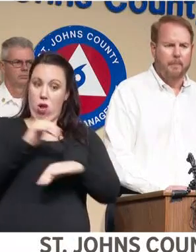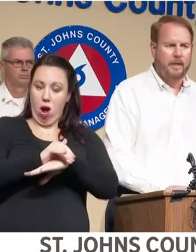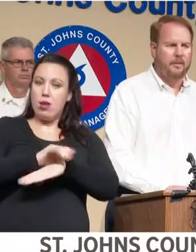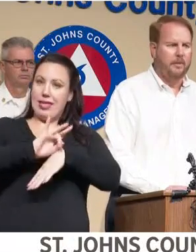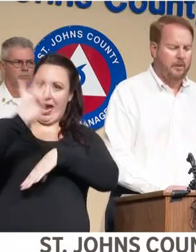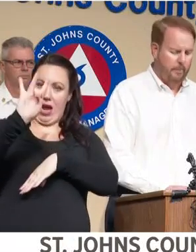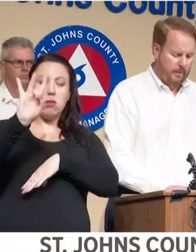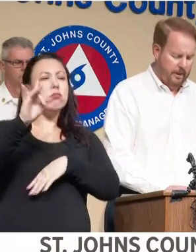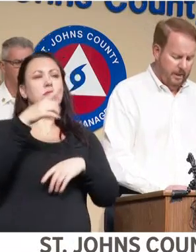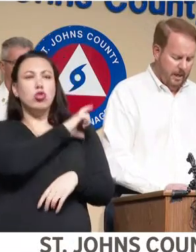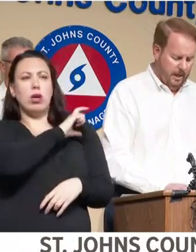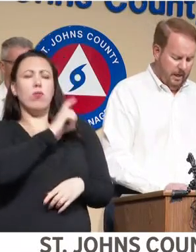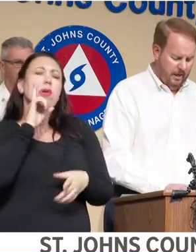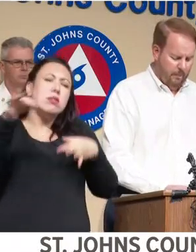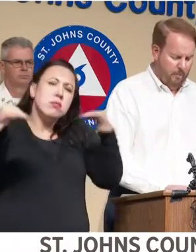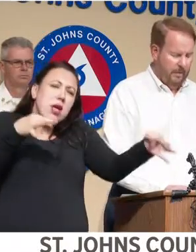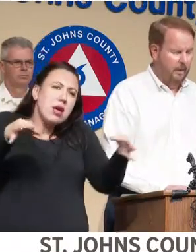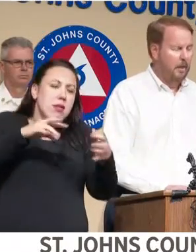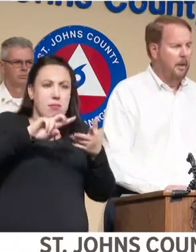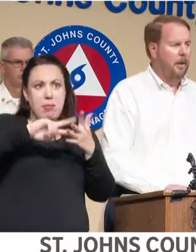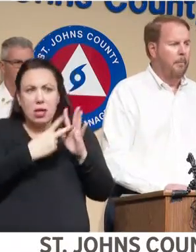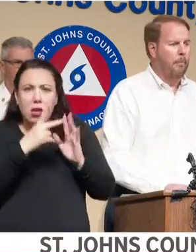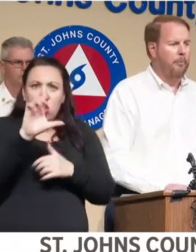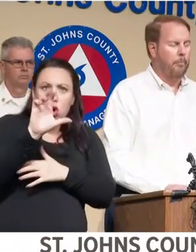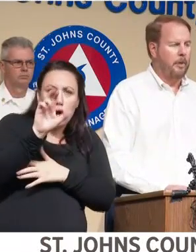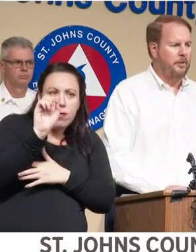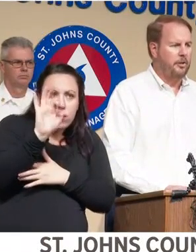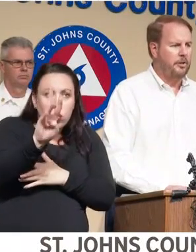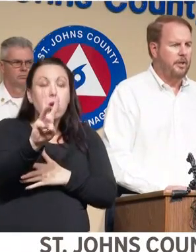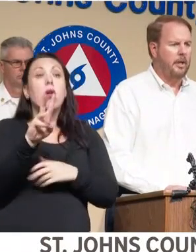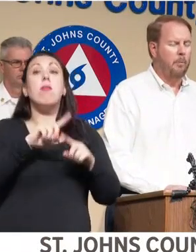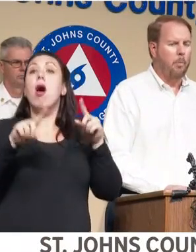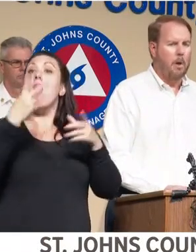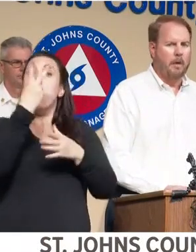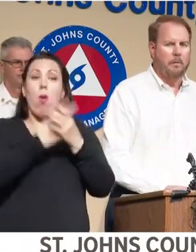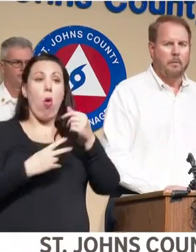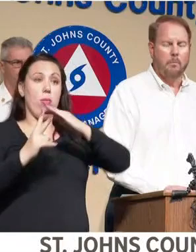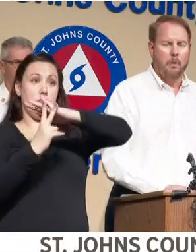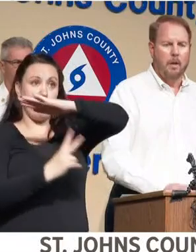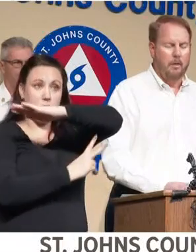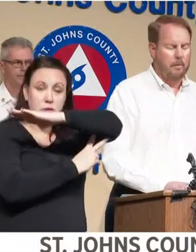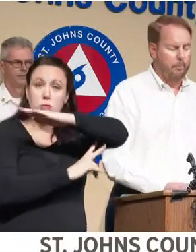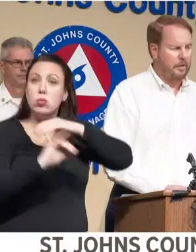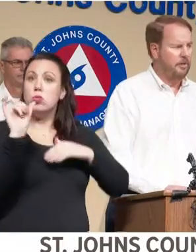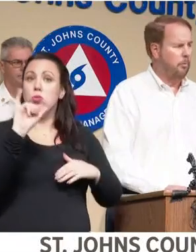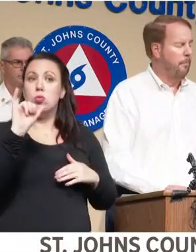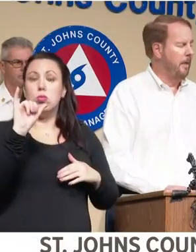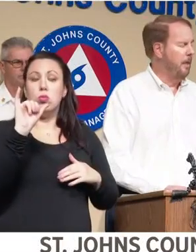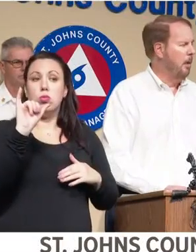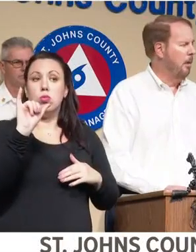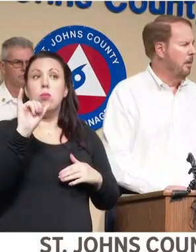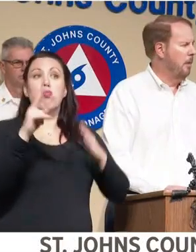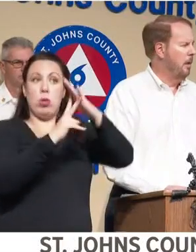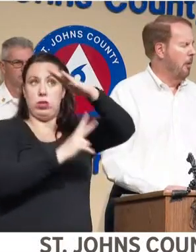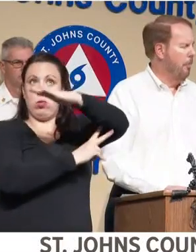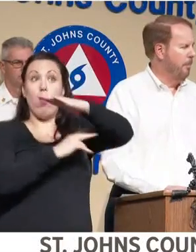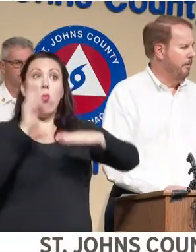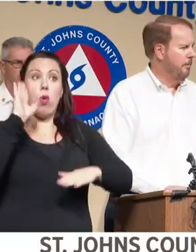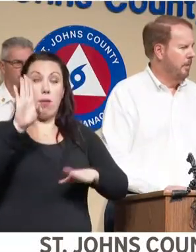explain what that means to the community in a moment. Both bridges and water, the bridges will be